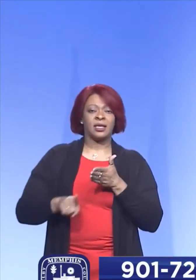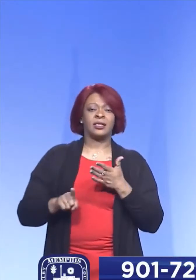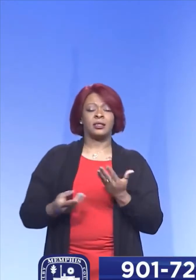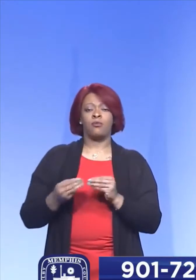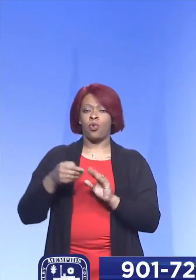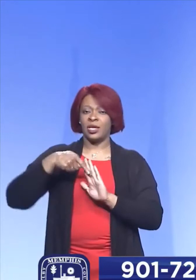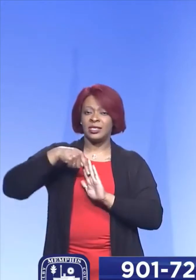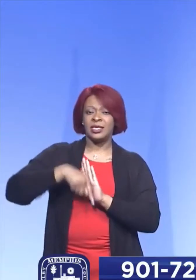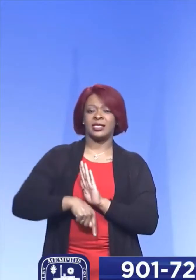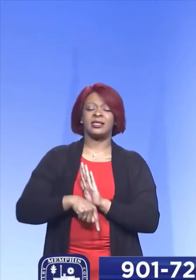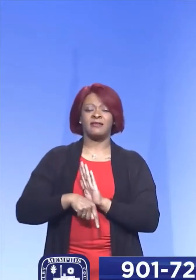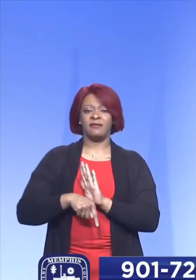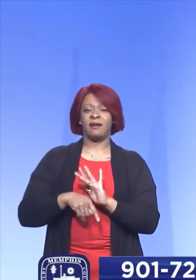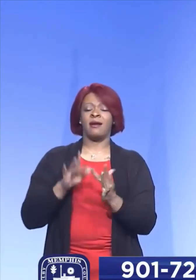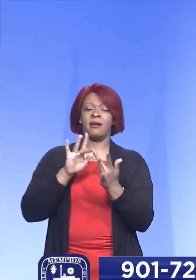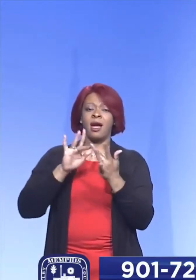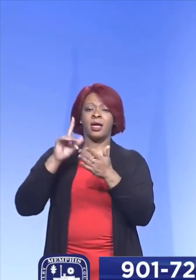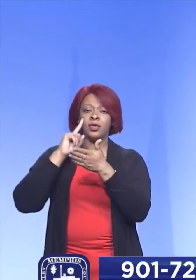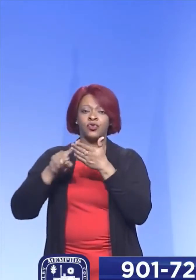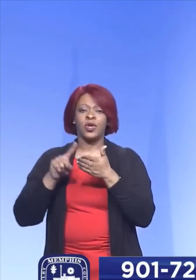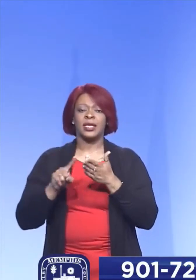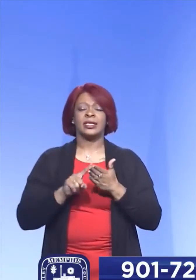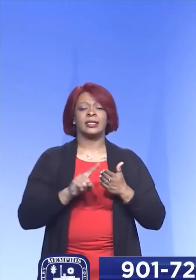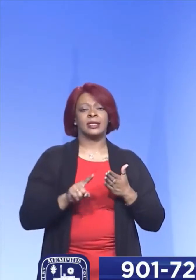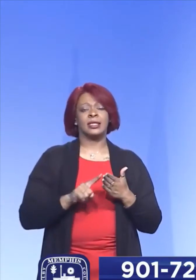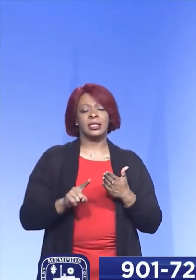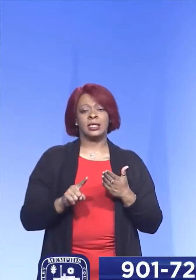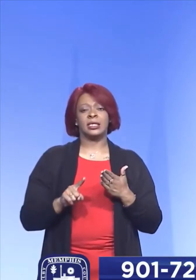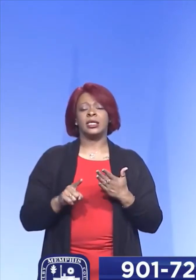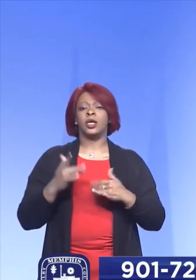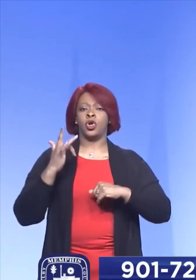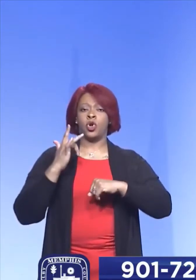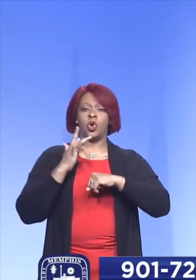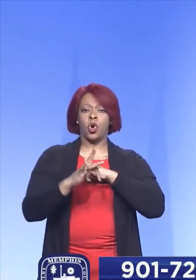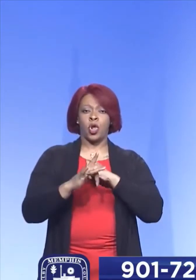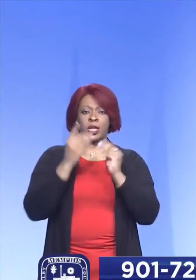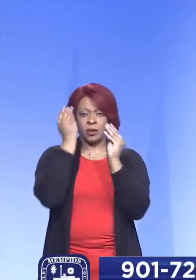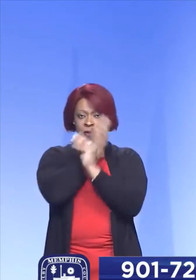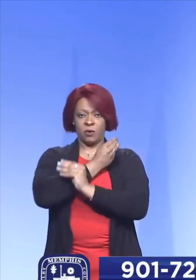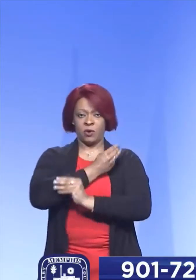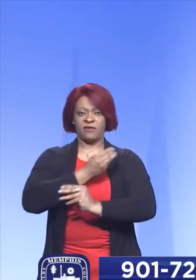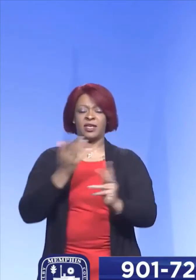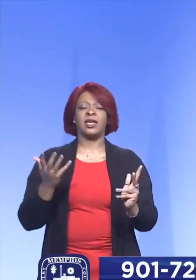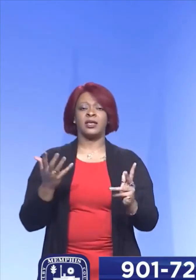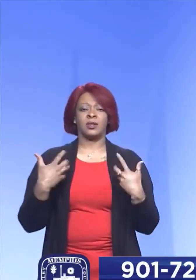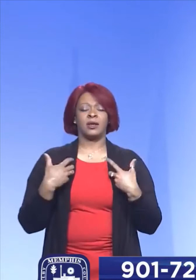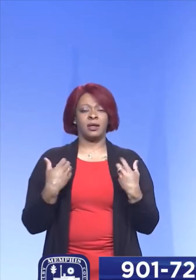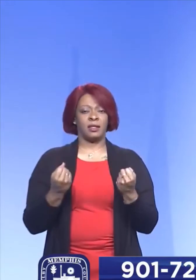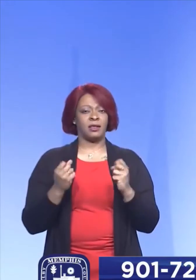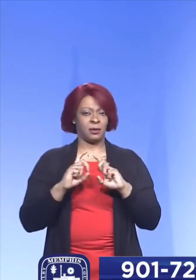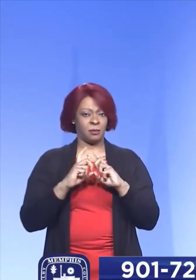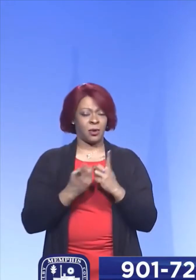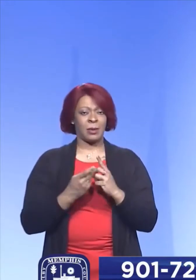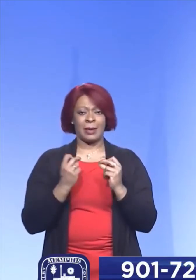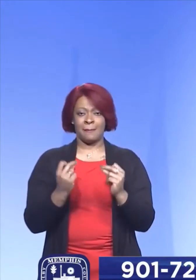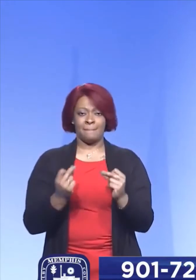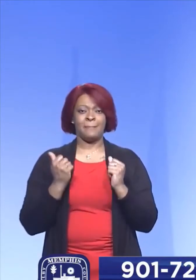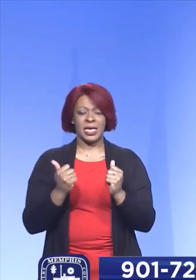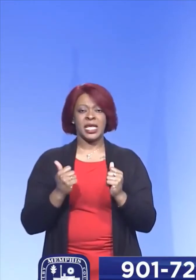extensive contact tracing, and early notification to the health department immediately